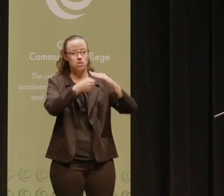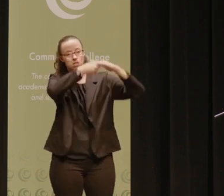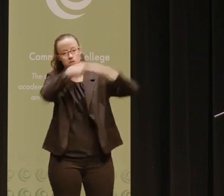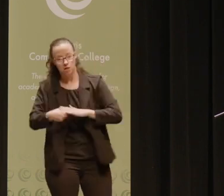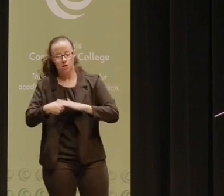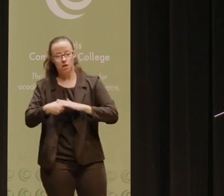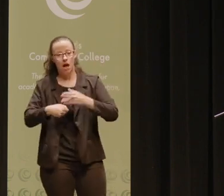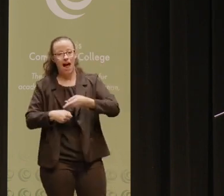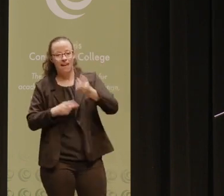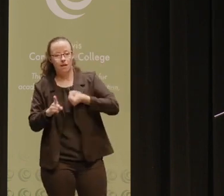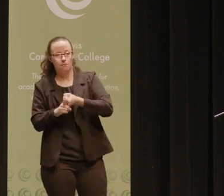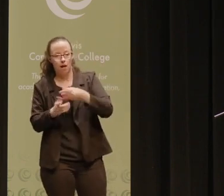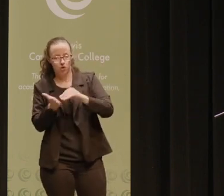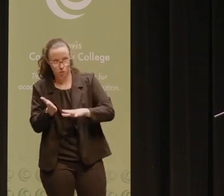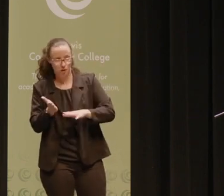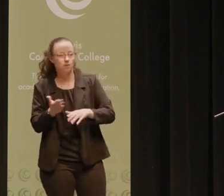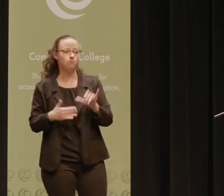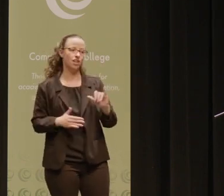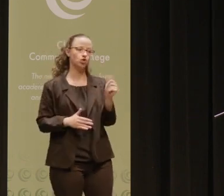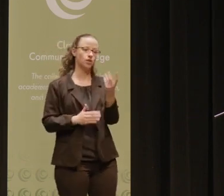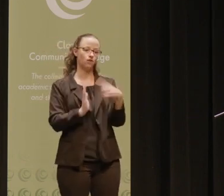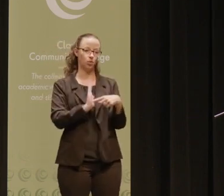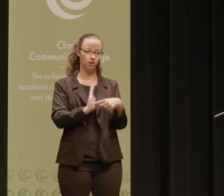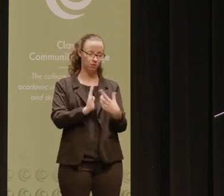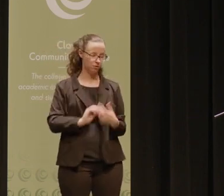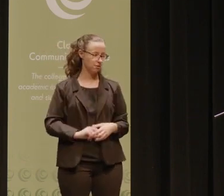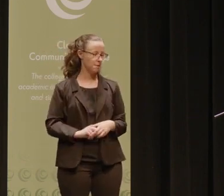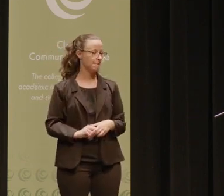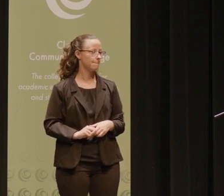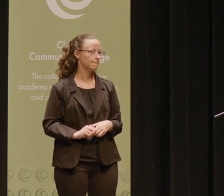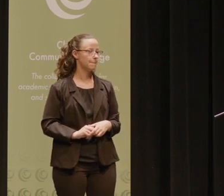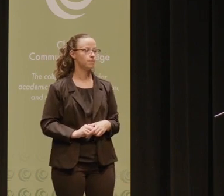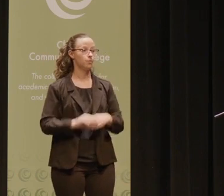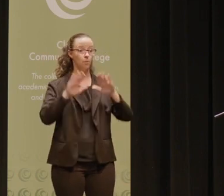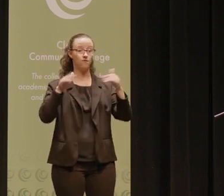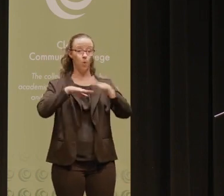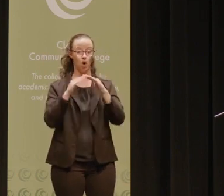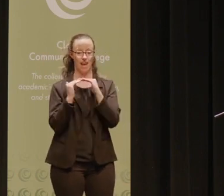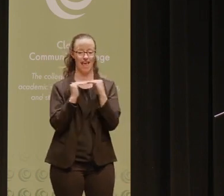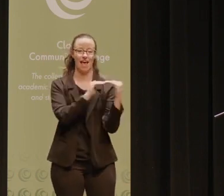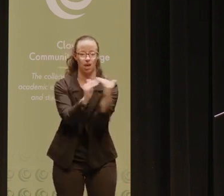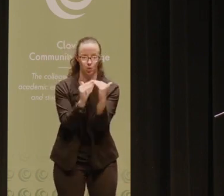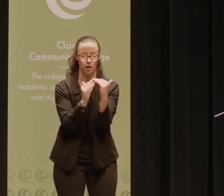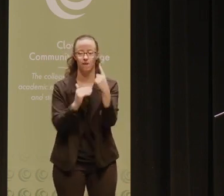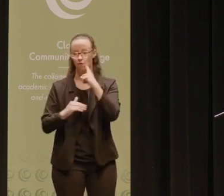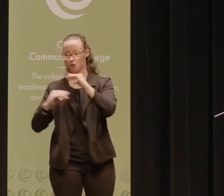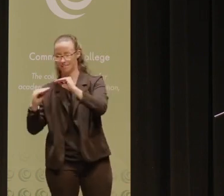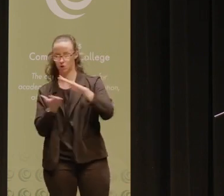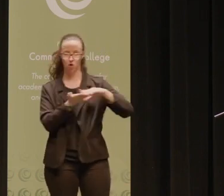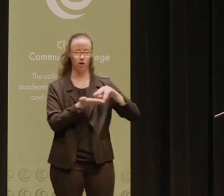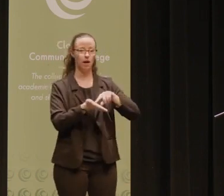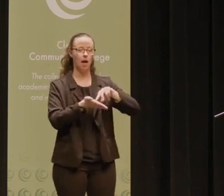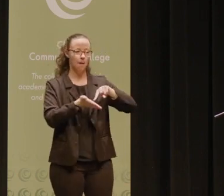and disproportionately impact the students. These are just a few examples. Being equity-centered in the context of teaching and learning also